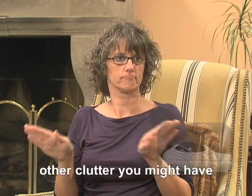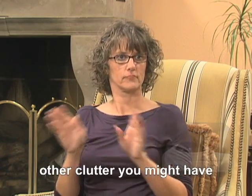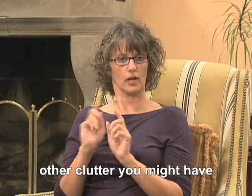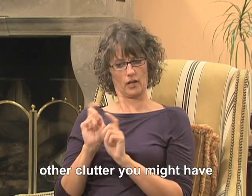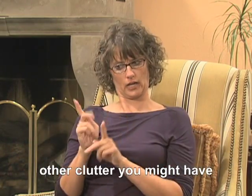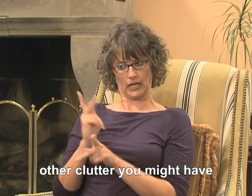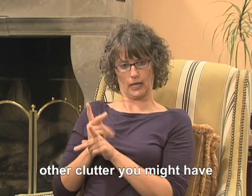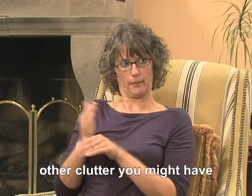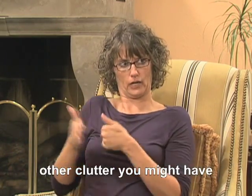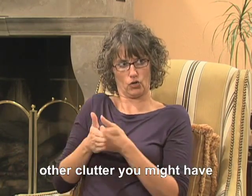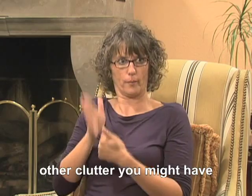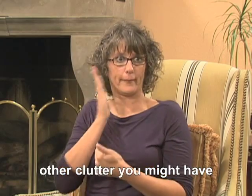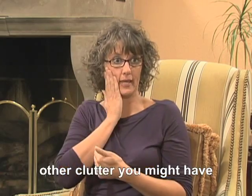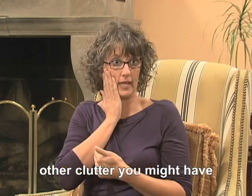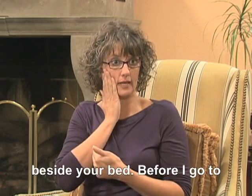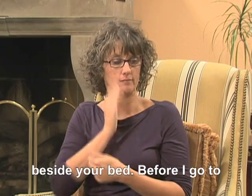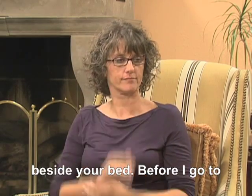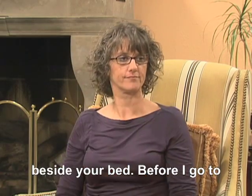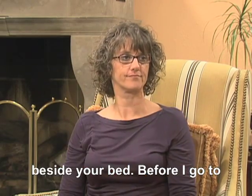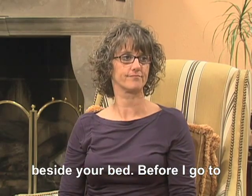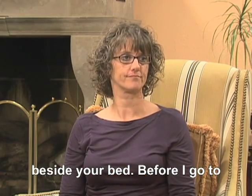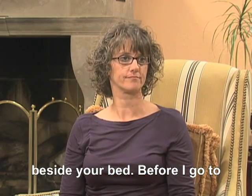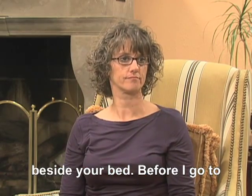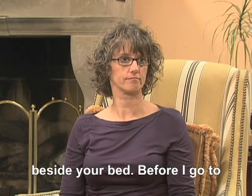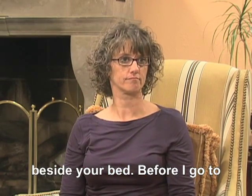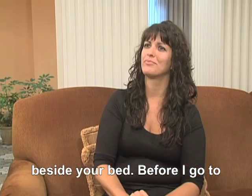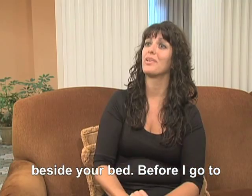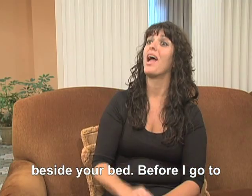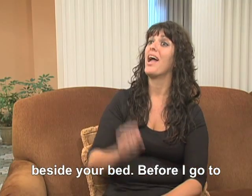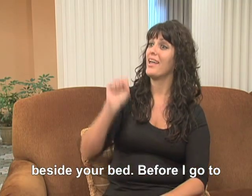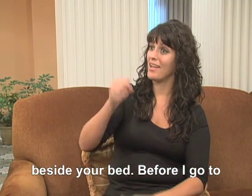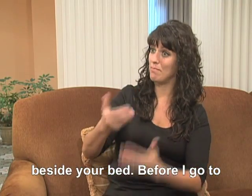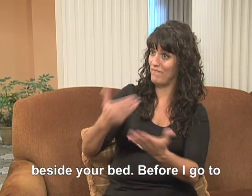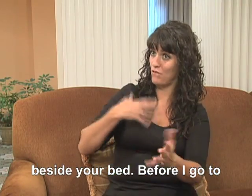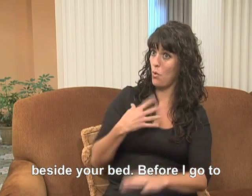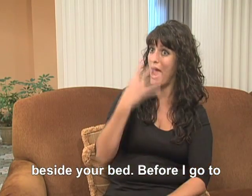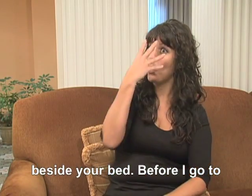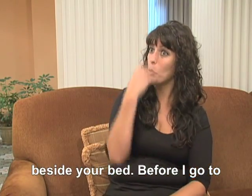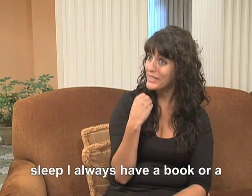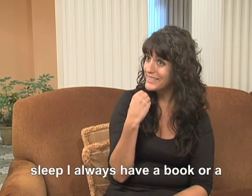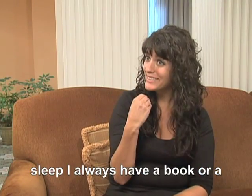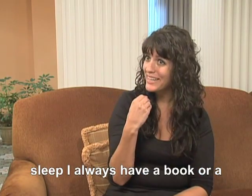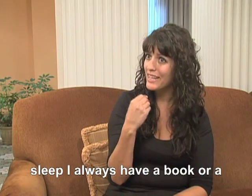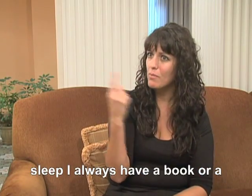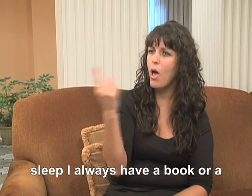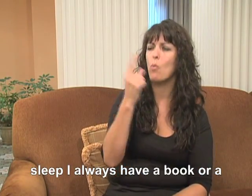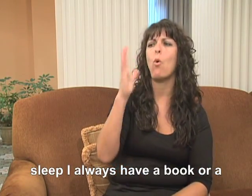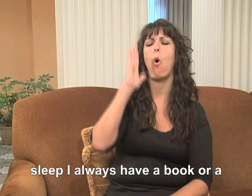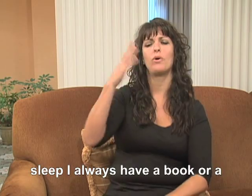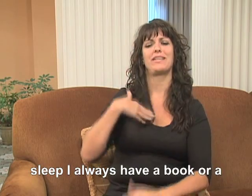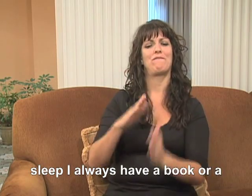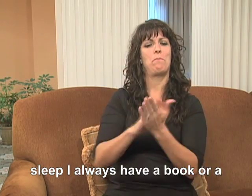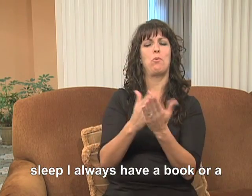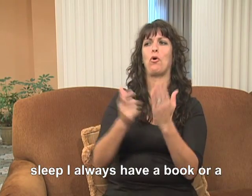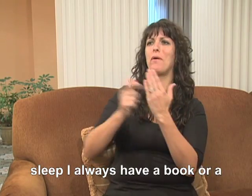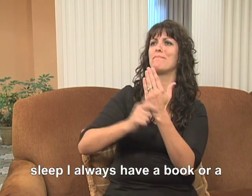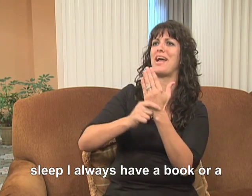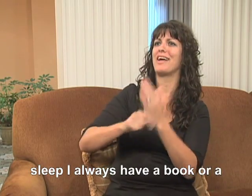clutter you might have beside your bed. Before I go to sleep, I always have a book or a magazine on my nightstand.